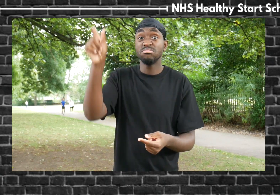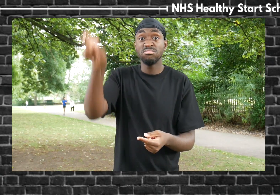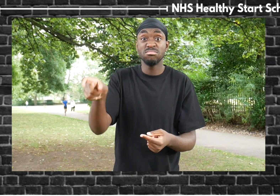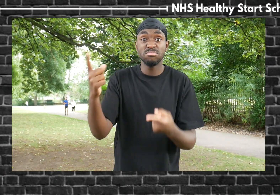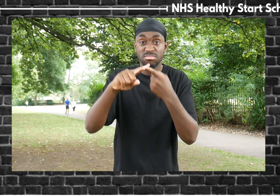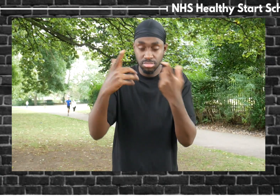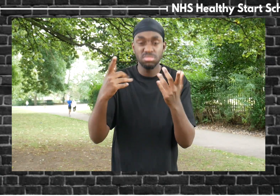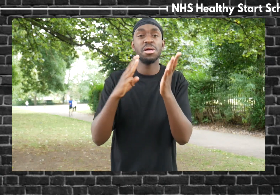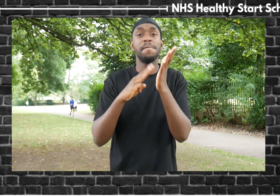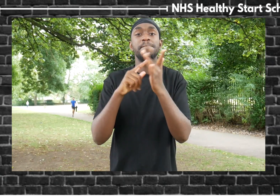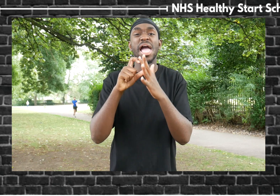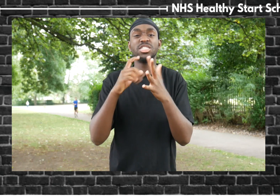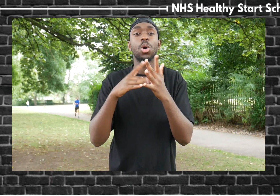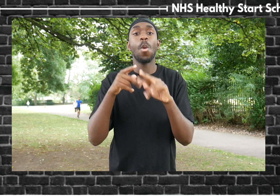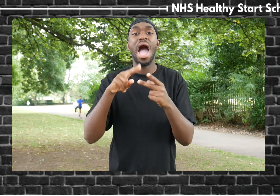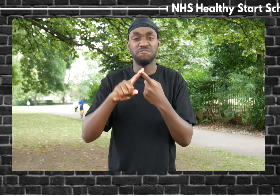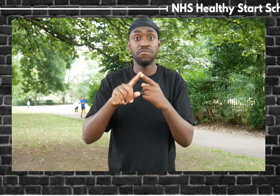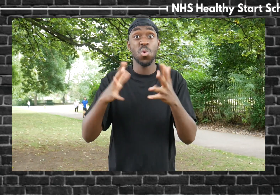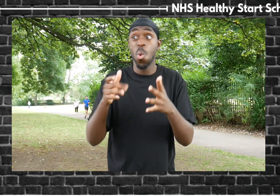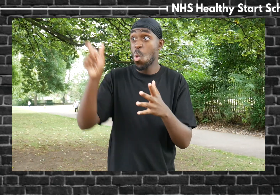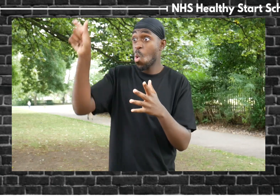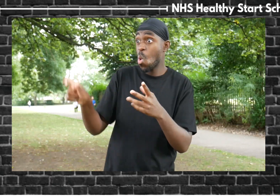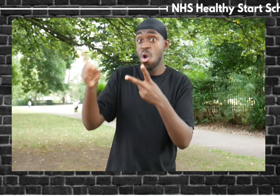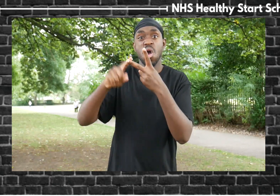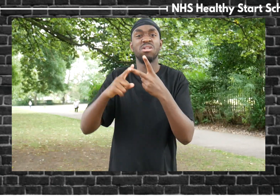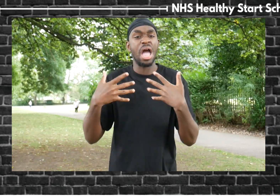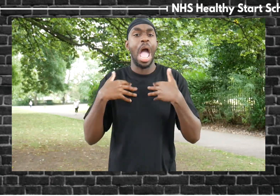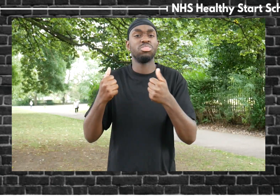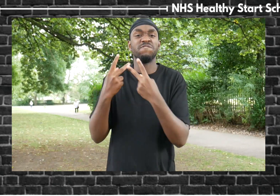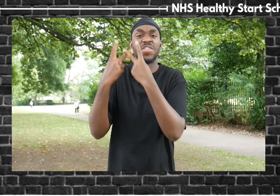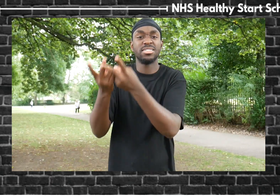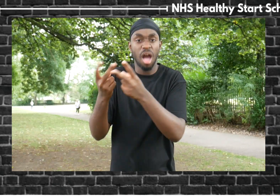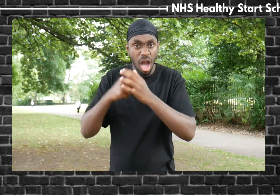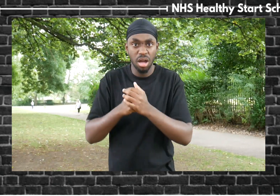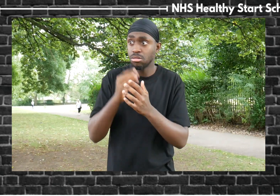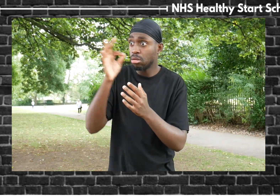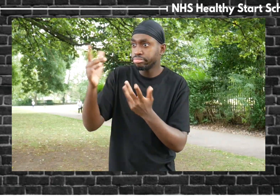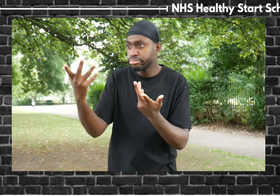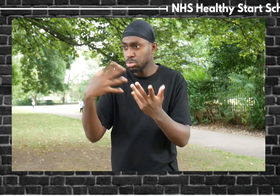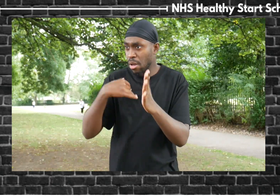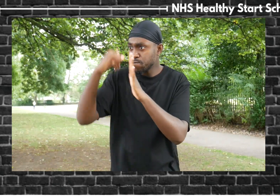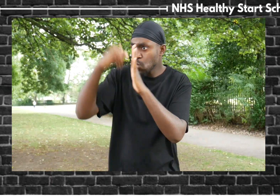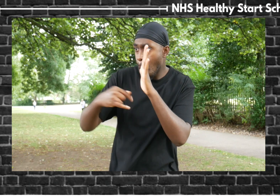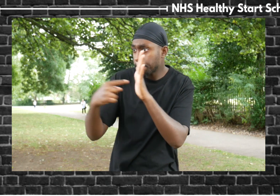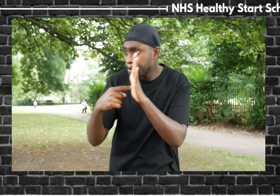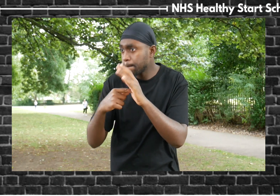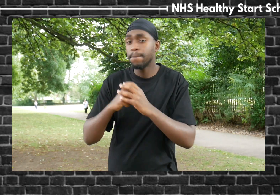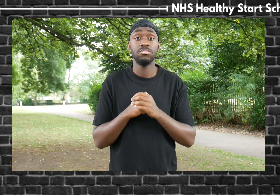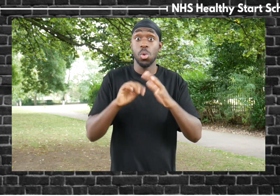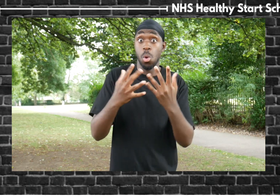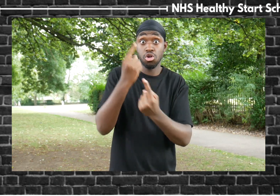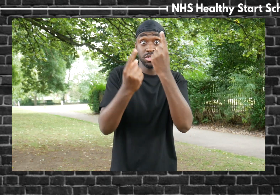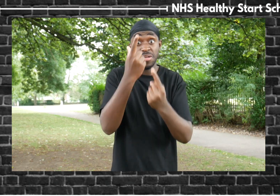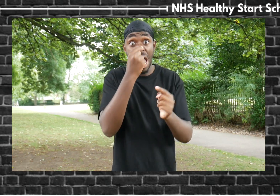vouchers, you can ask for an application form from your midwife or health visitor Or you can download a form online